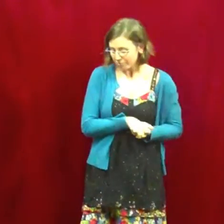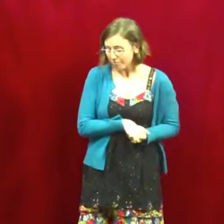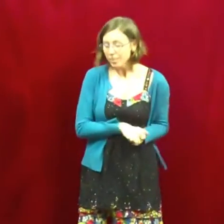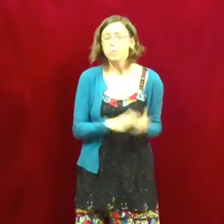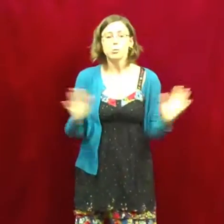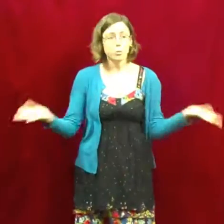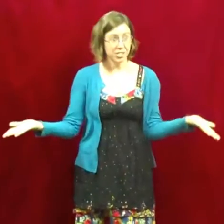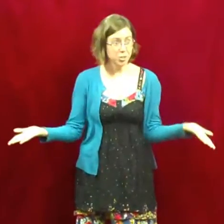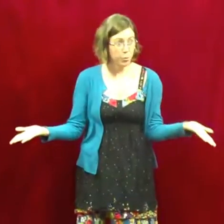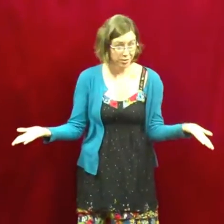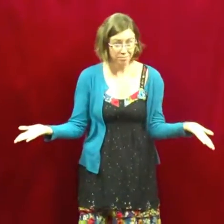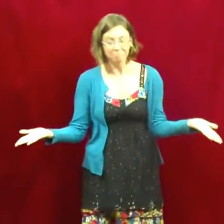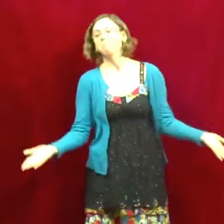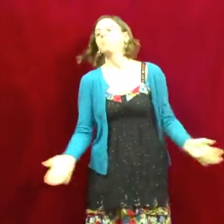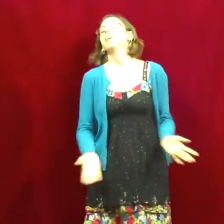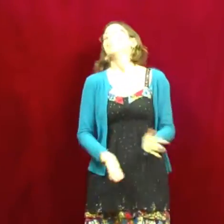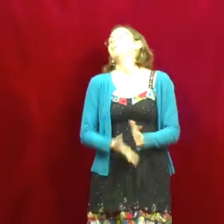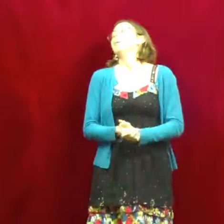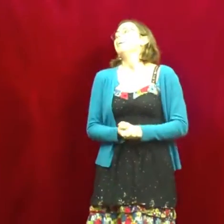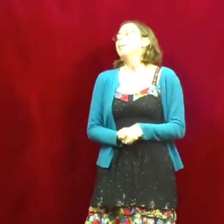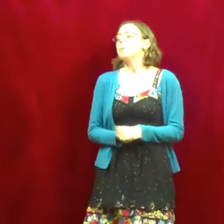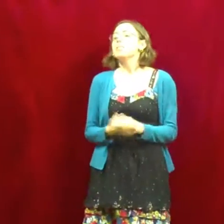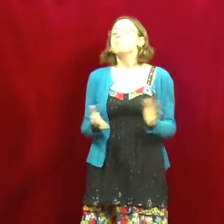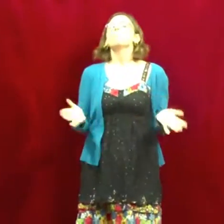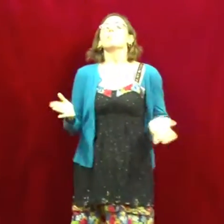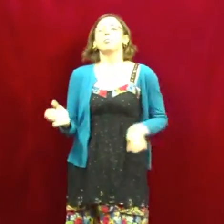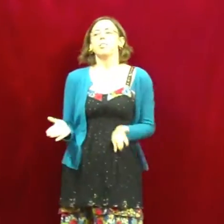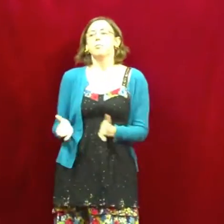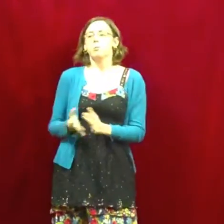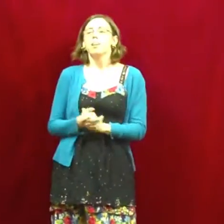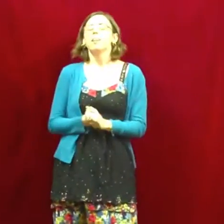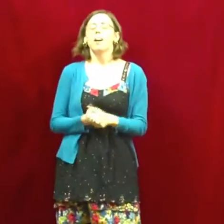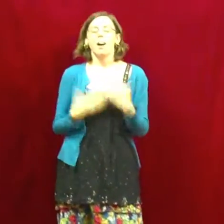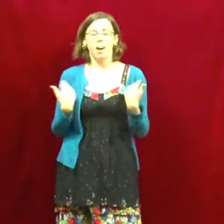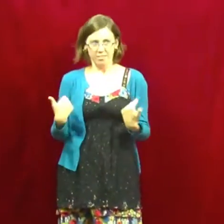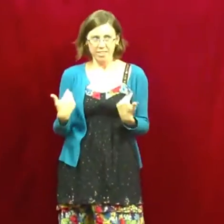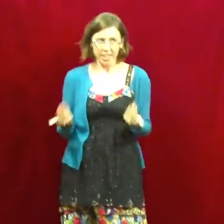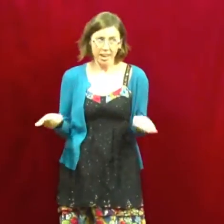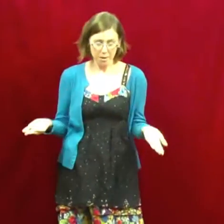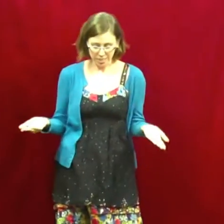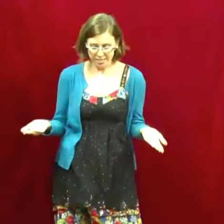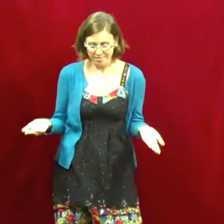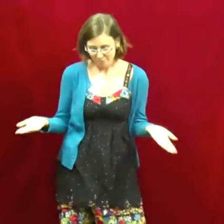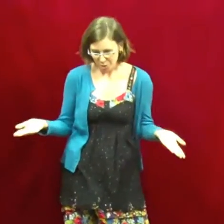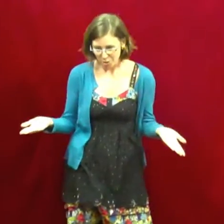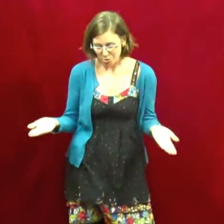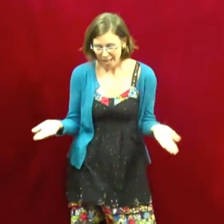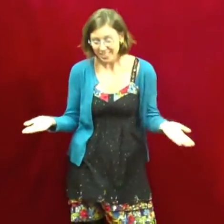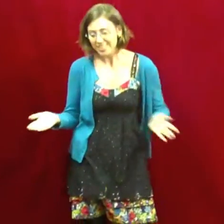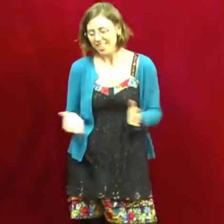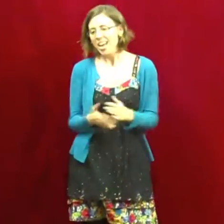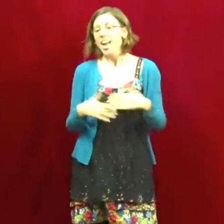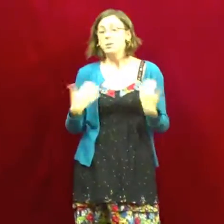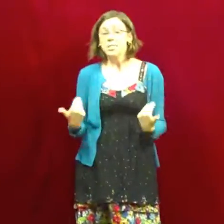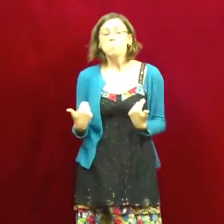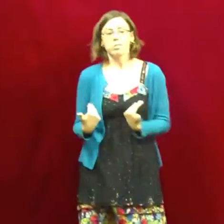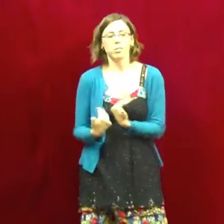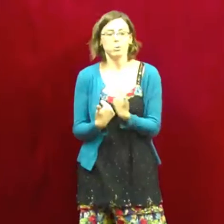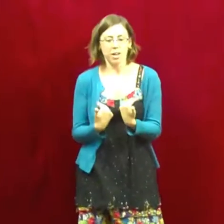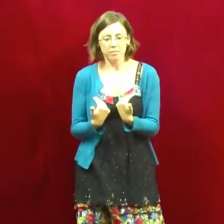So Drizit Duarden. He was similar to, uh, obviously I played Dungeons and Dragons, and he was similar to a lot of